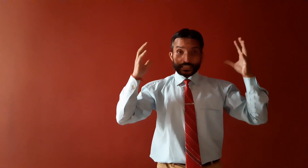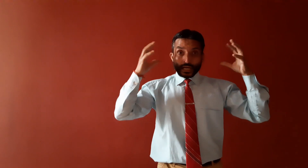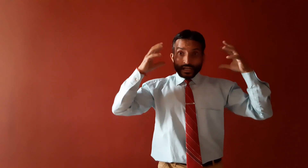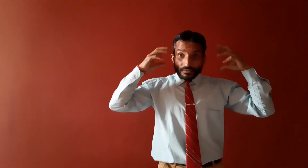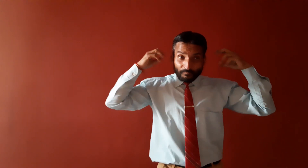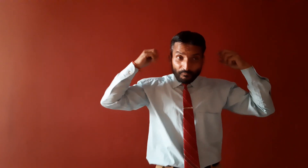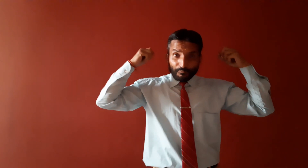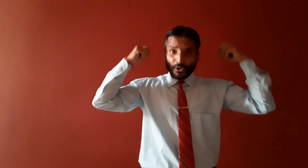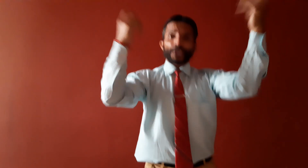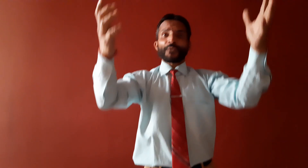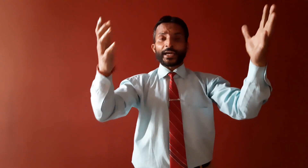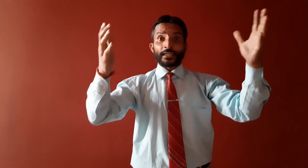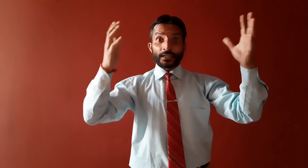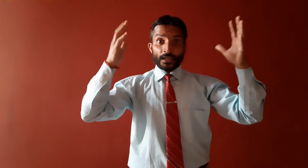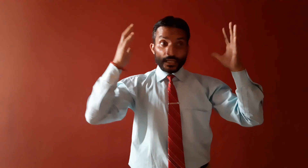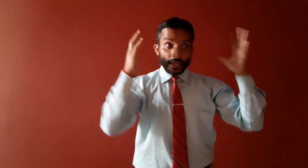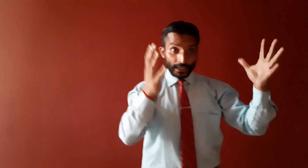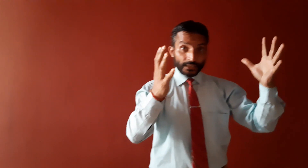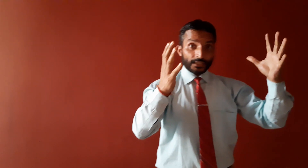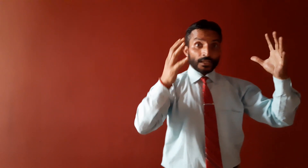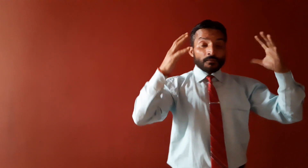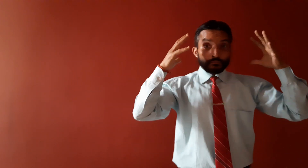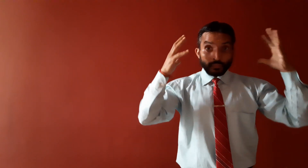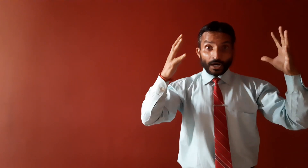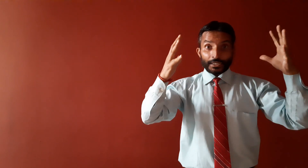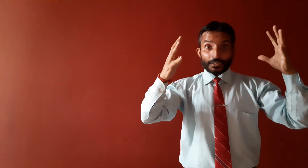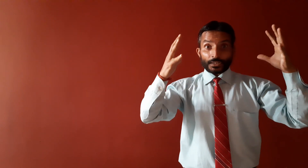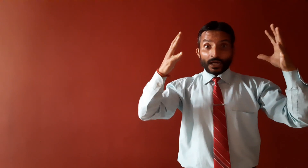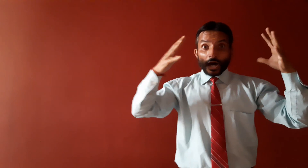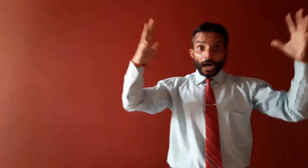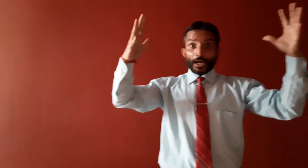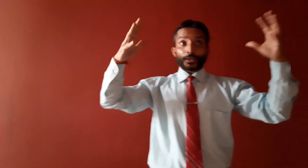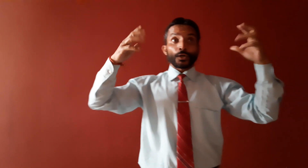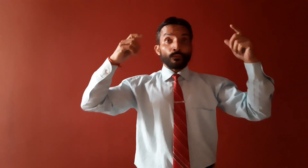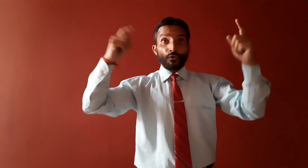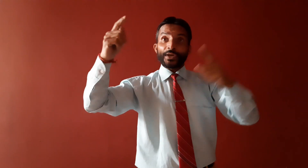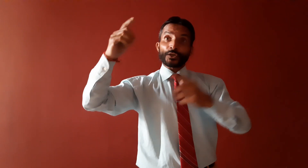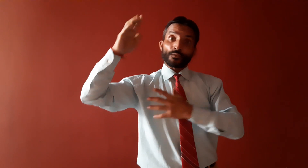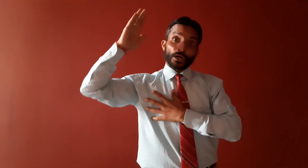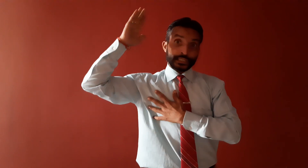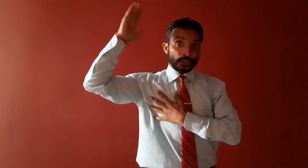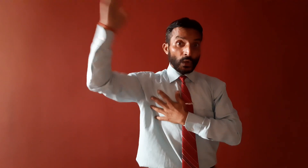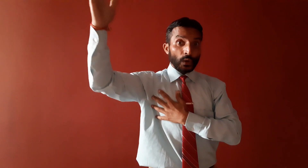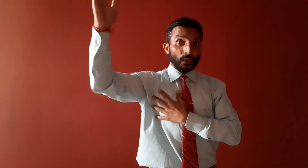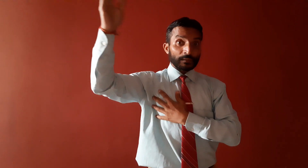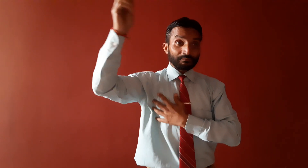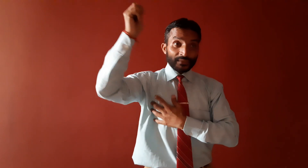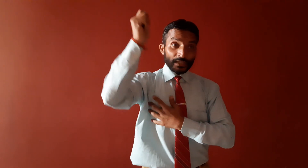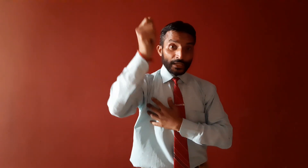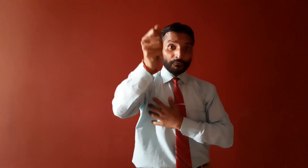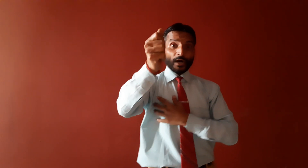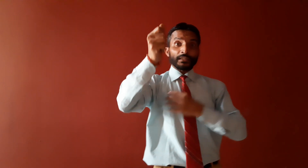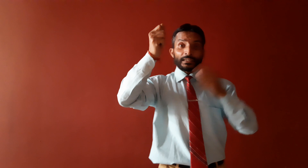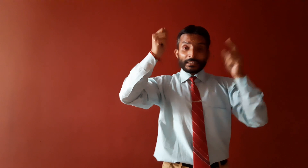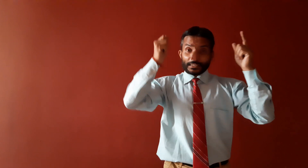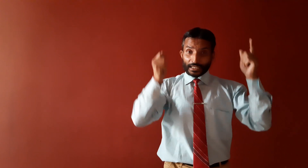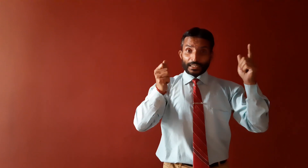purifying his mind and moving towards his goal, in one day,